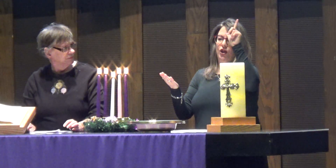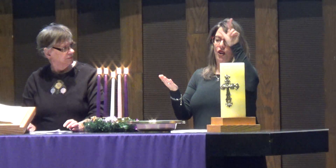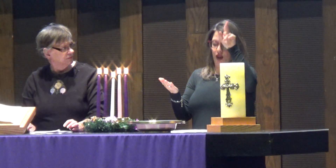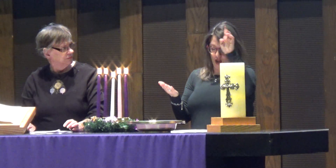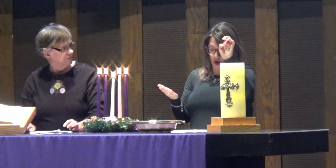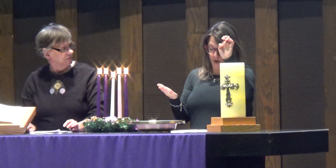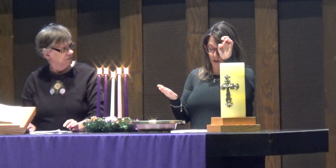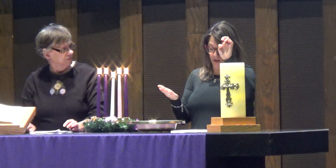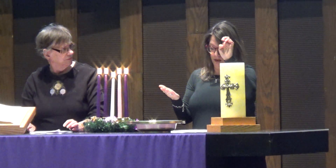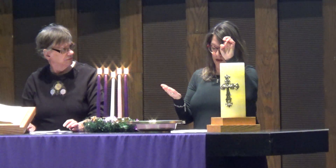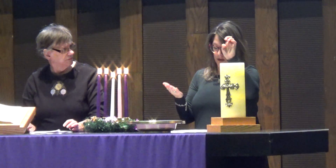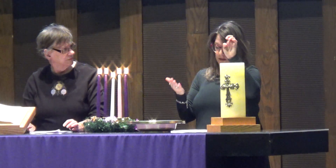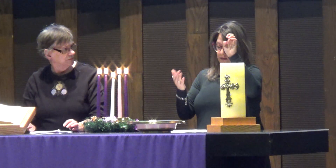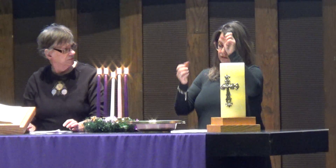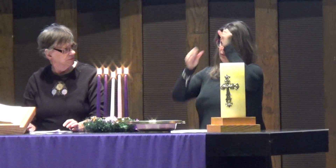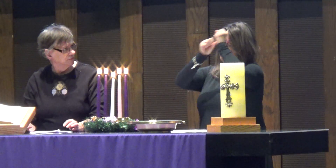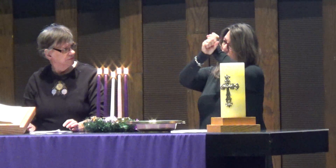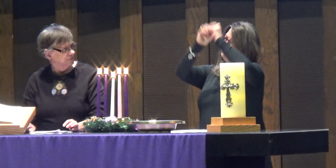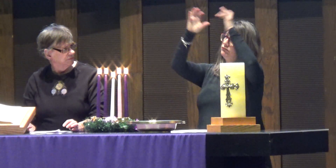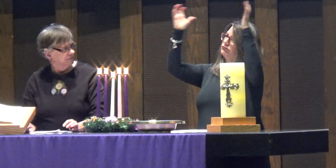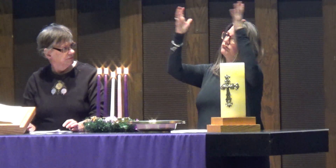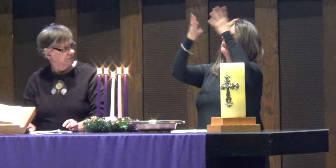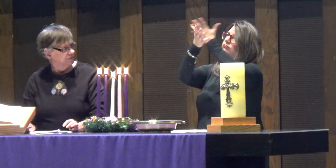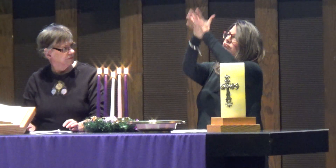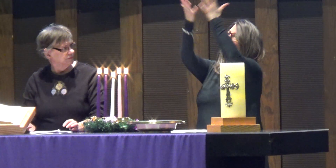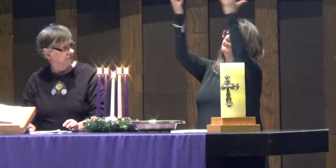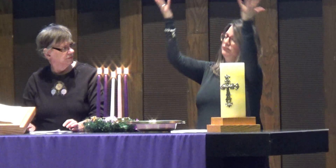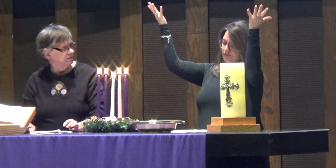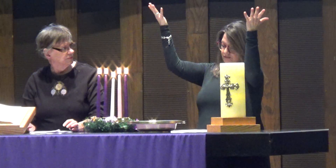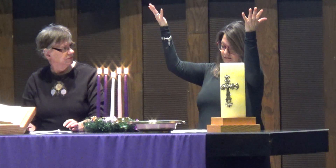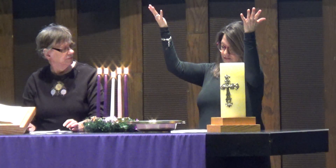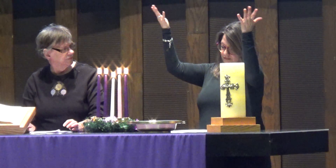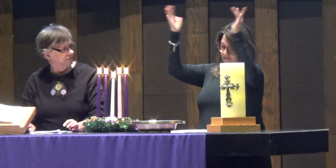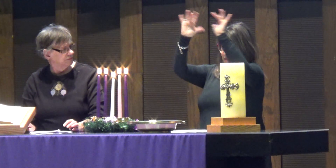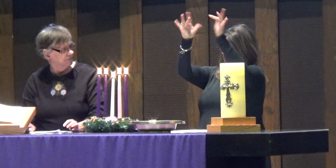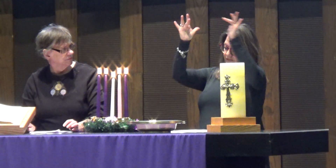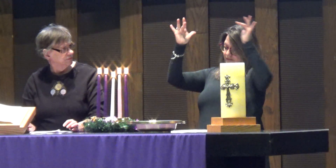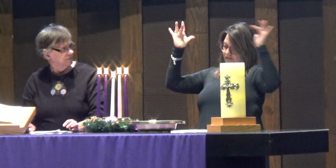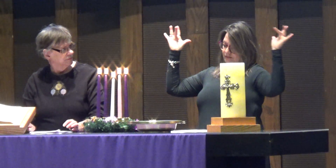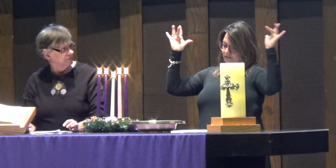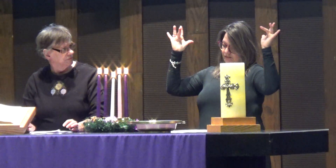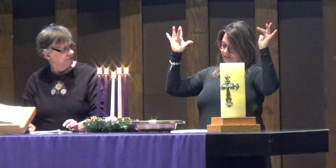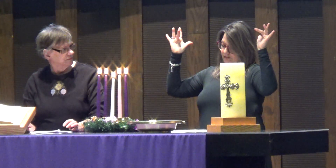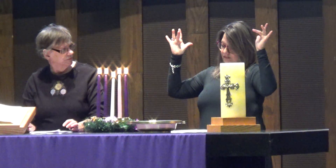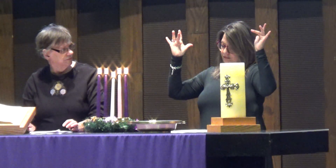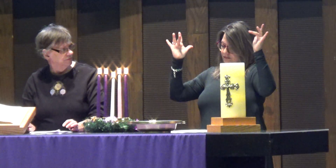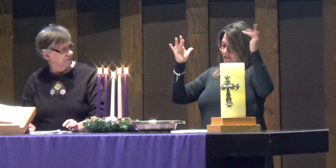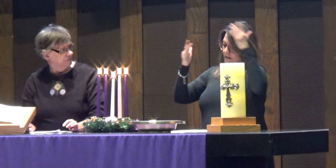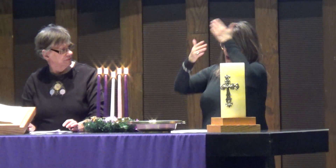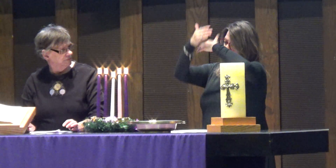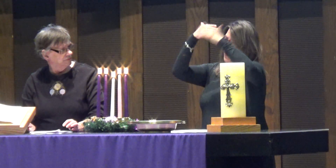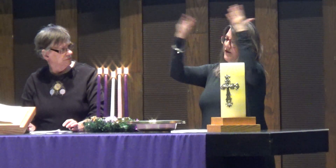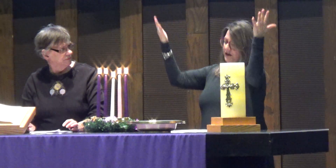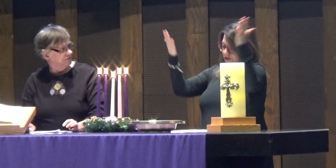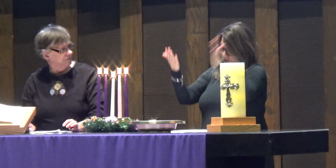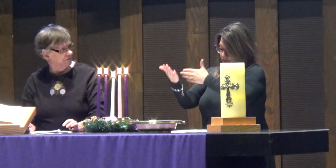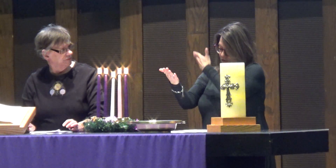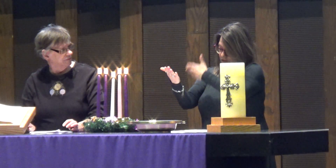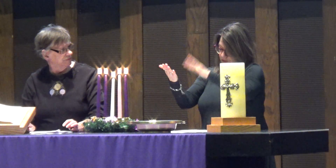The evangelist Luke painted the nativity sky and repeated